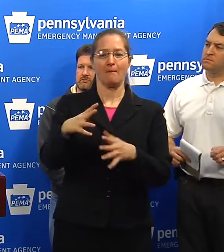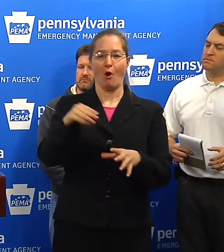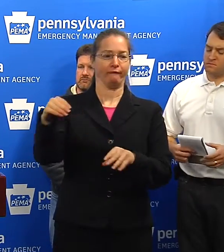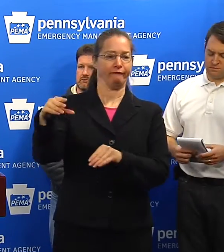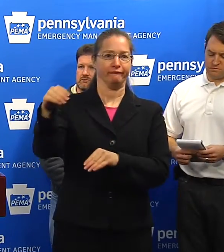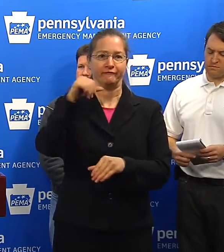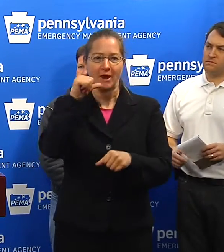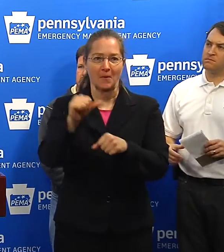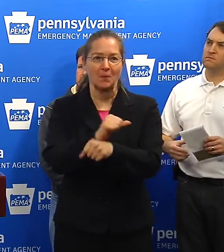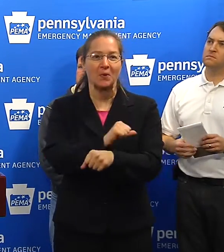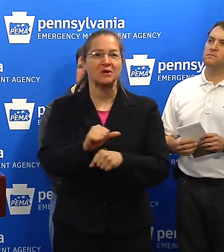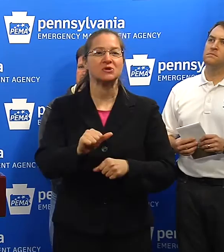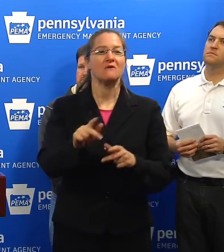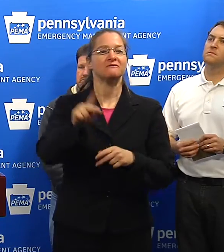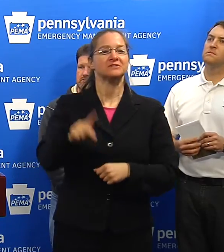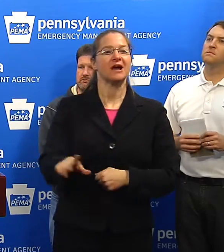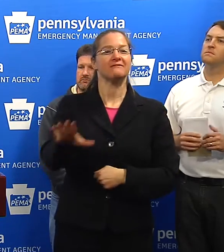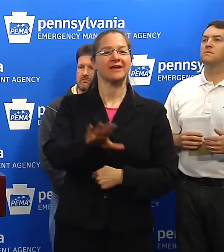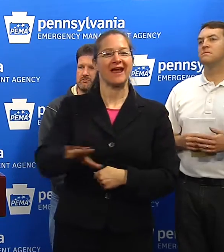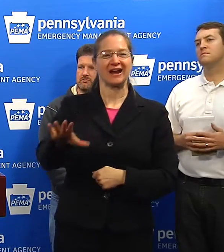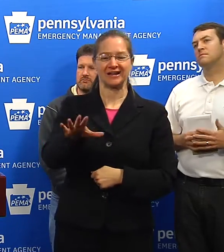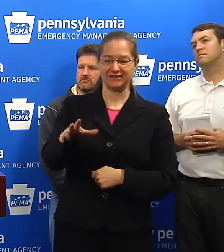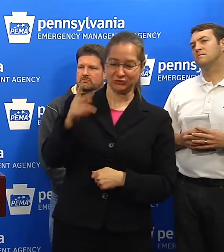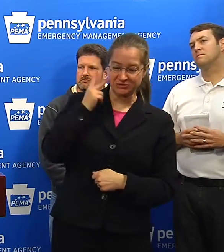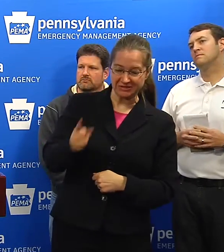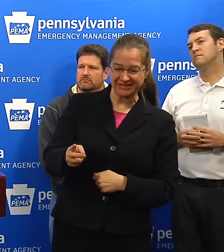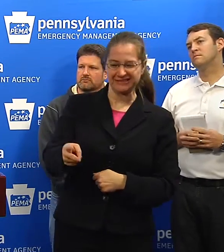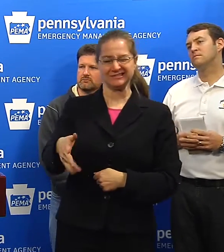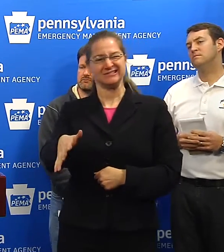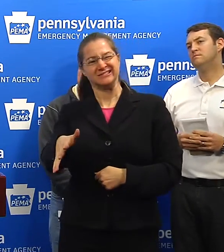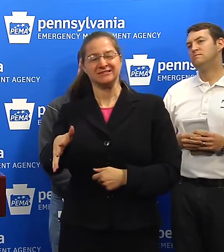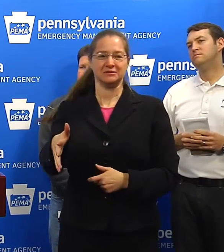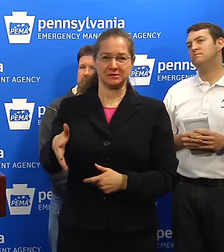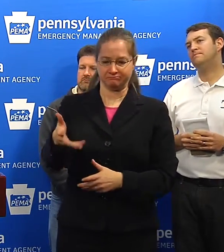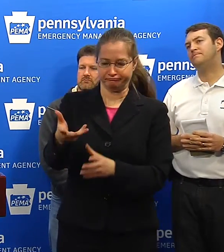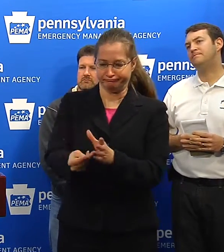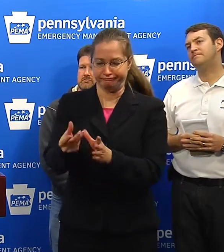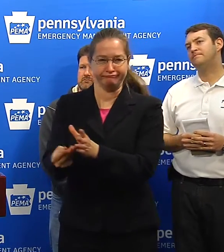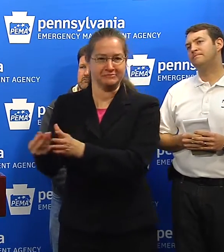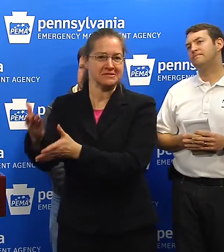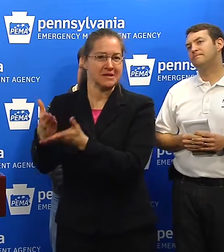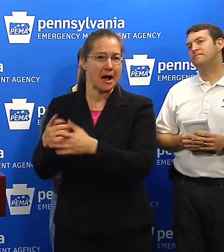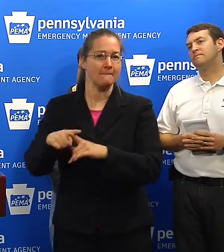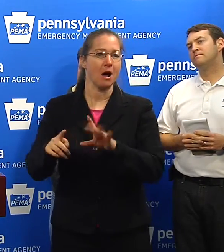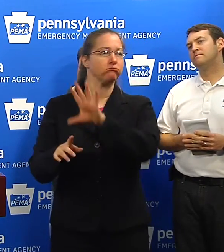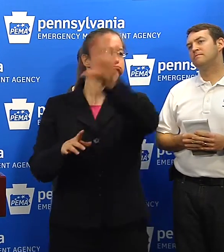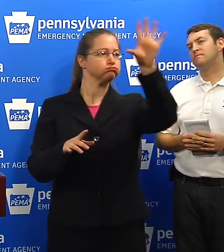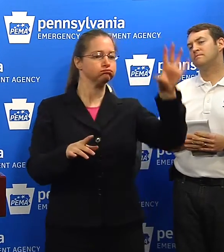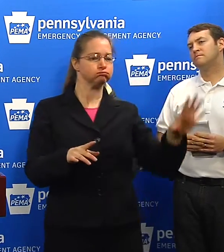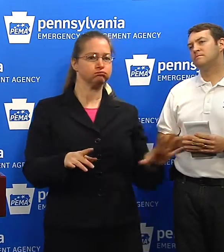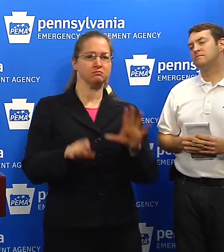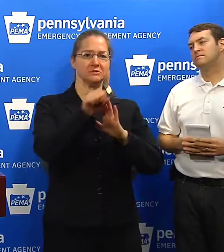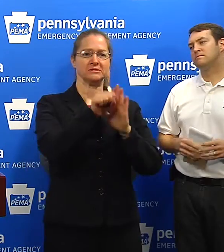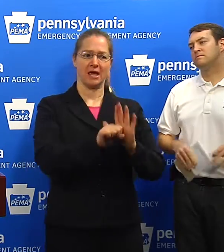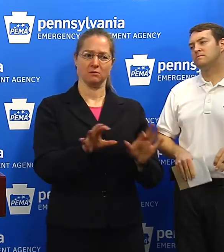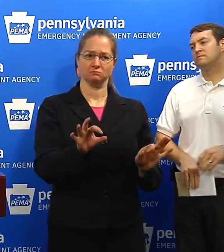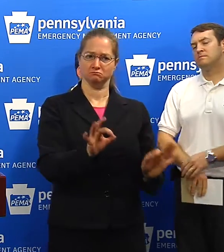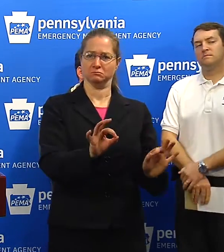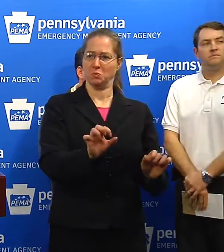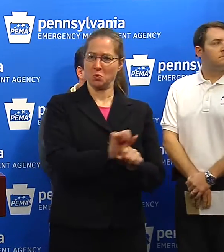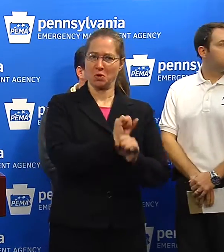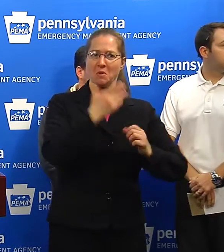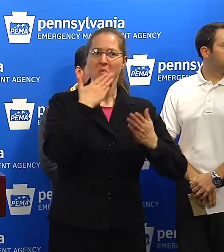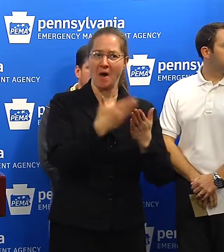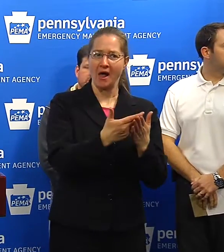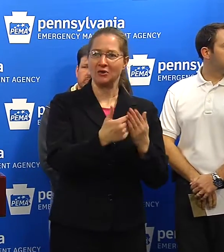So if you were checking the Philadelphia area, you would have seen some outages. But for the rest of the state, it was working very well. And we were able to get the location